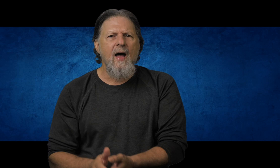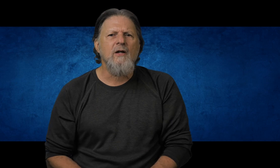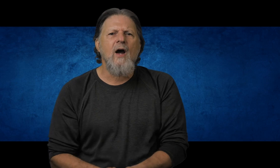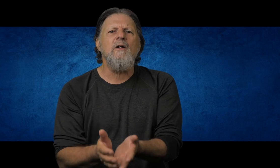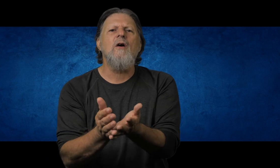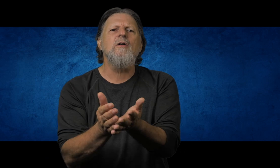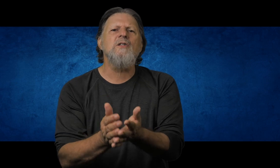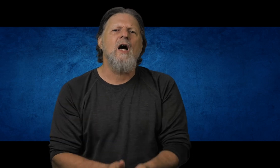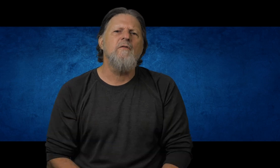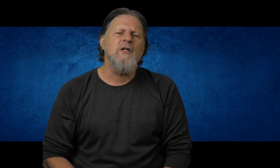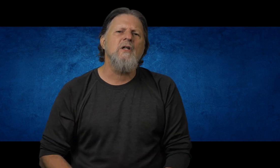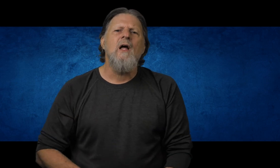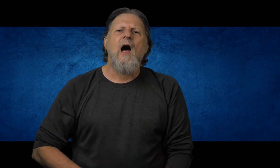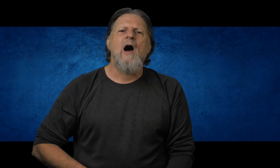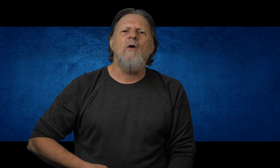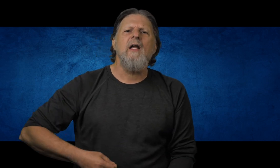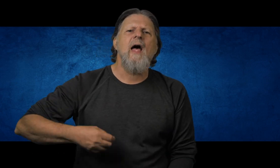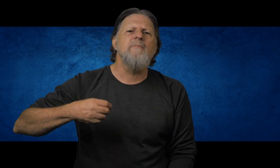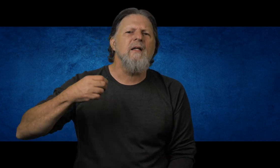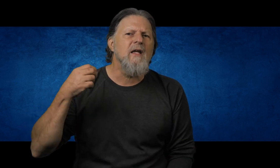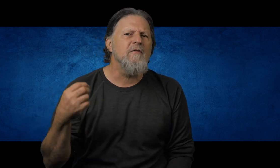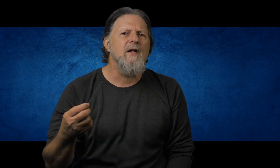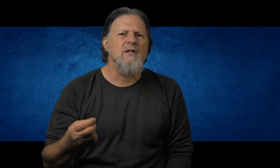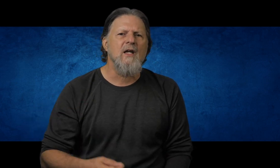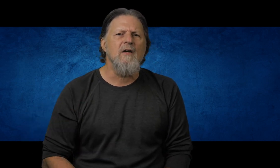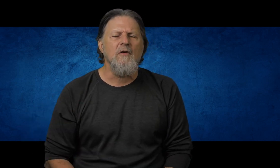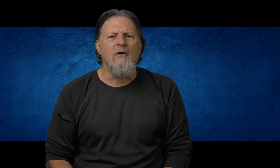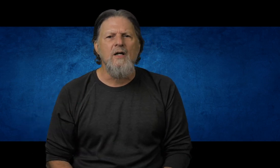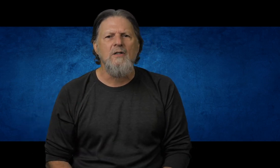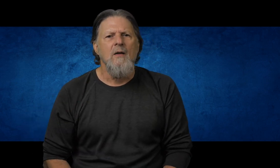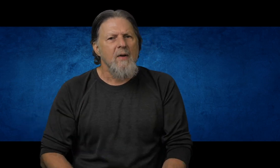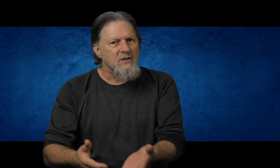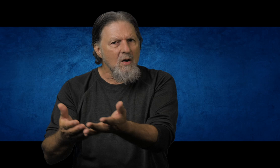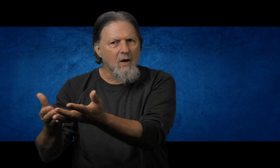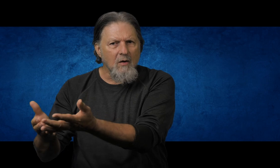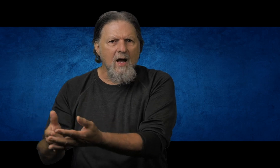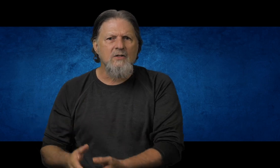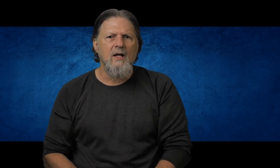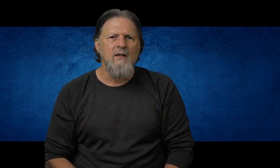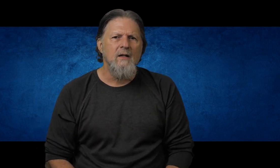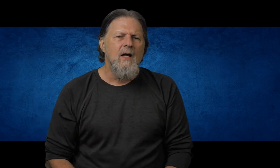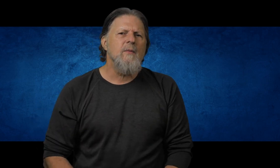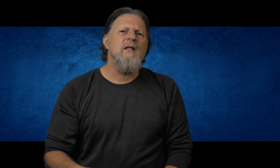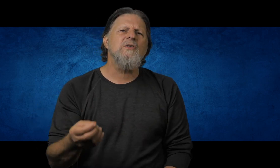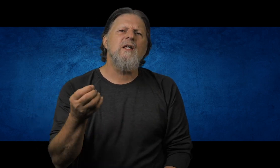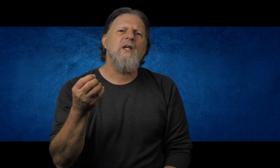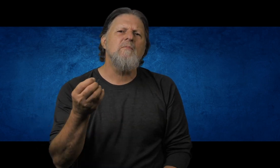back, trying to earn the salvation I already had been given as a gift of grace based on what Christ did. I mean, this is a